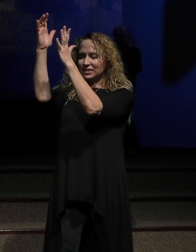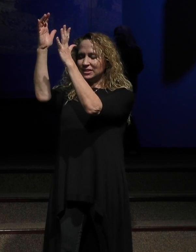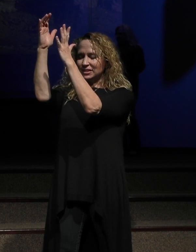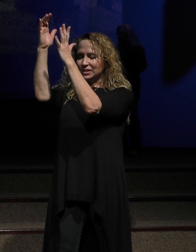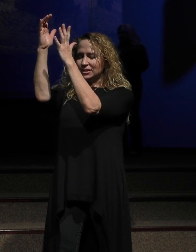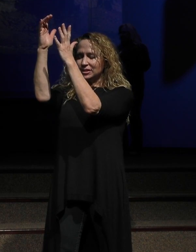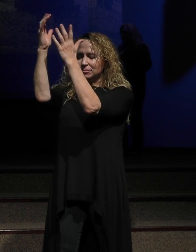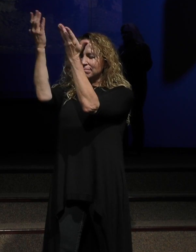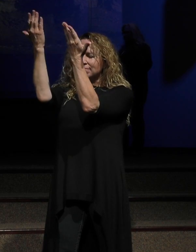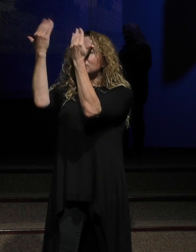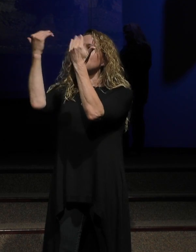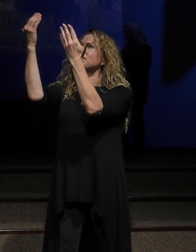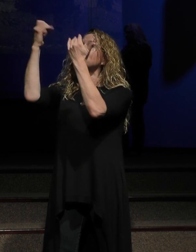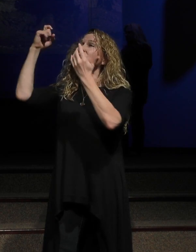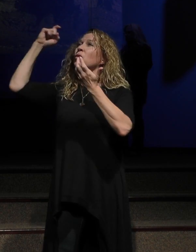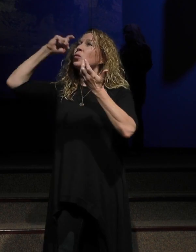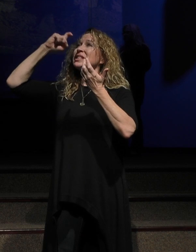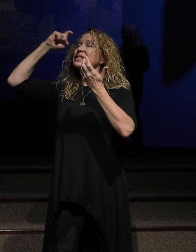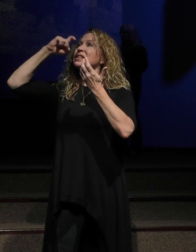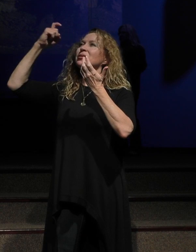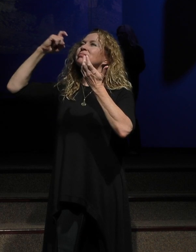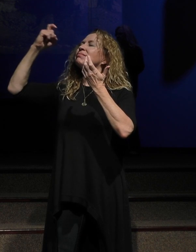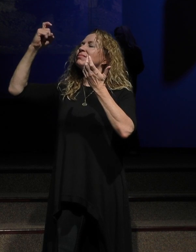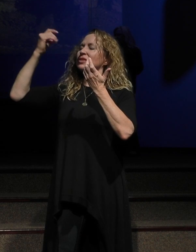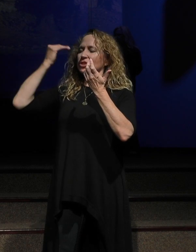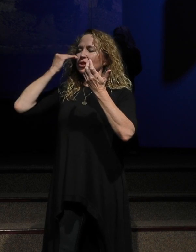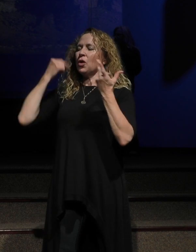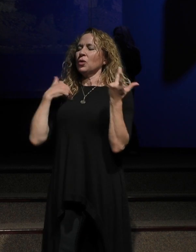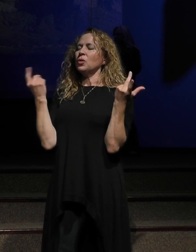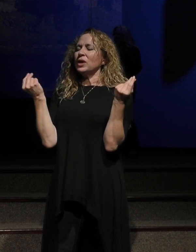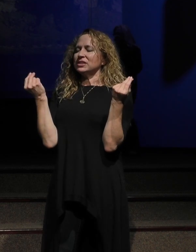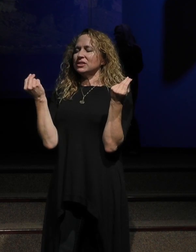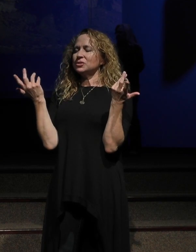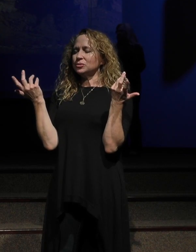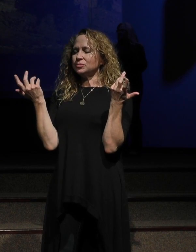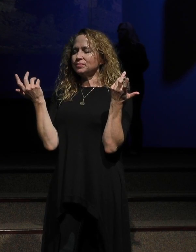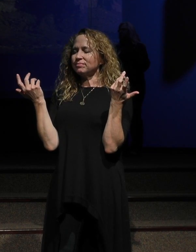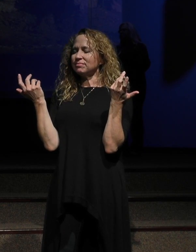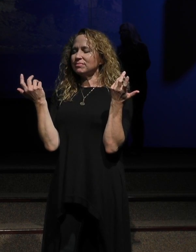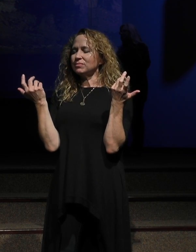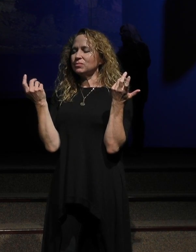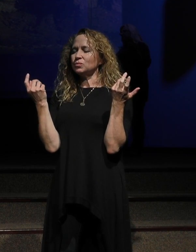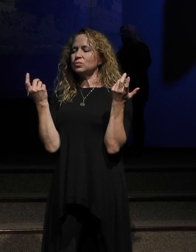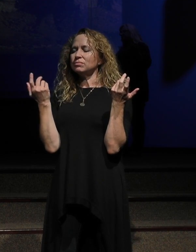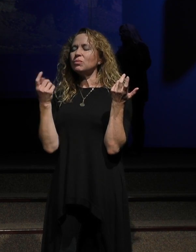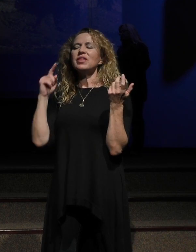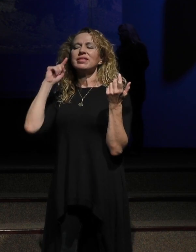would you give us the wisdom to know what to do with what we've heard?